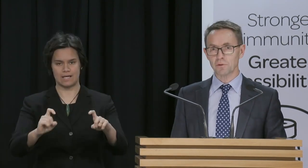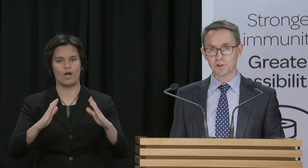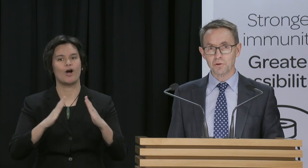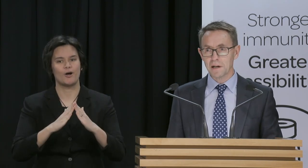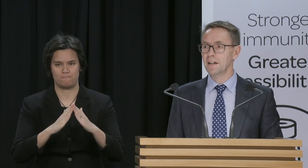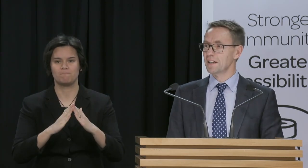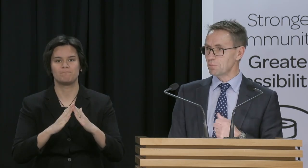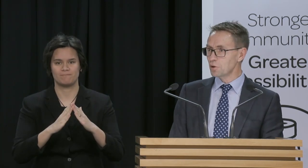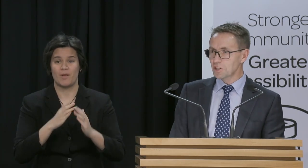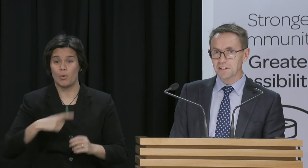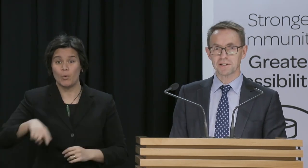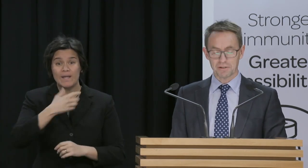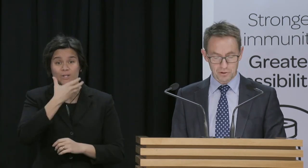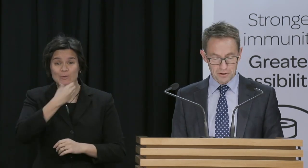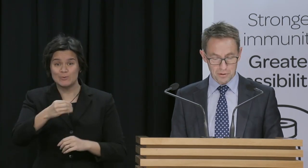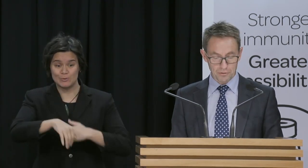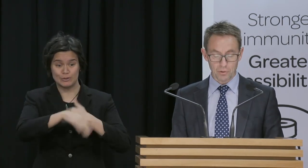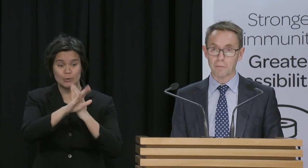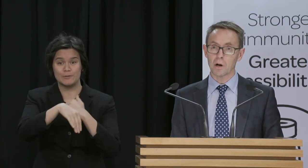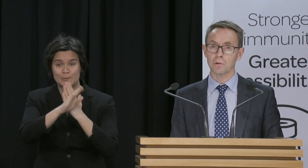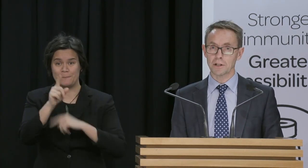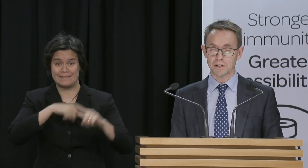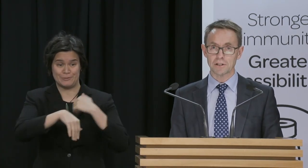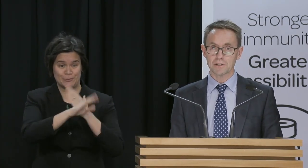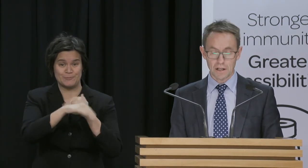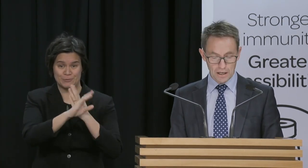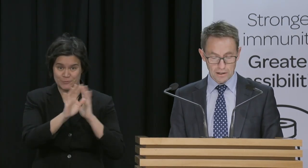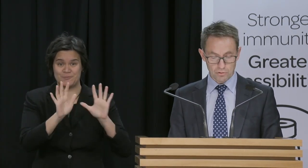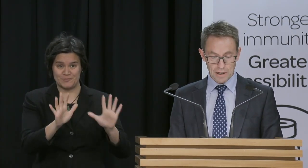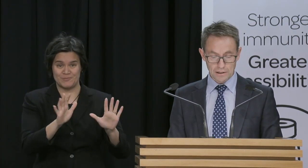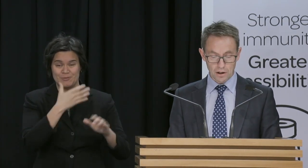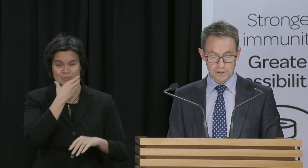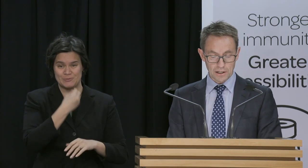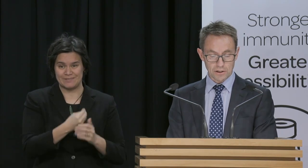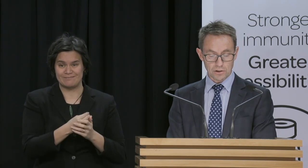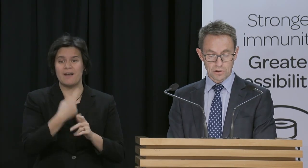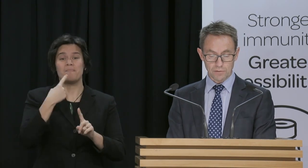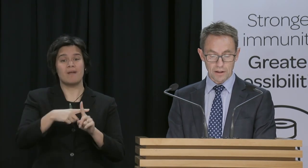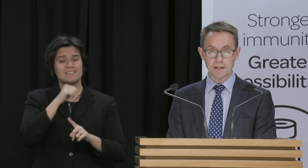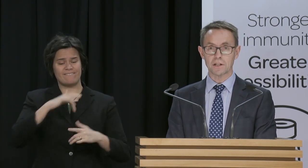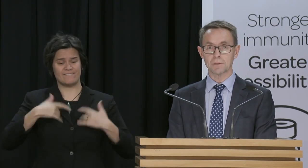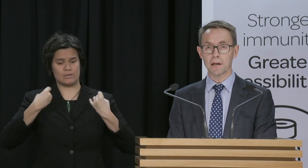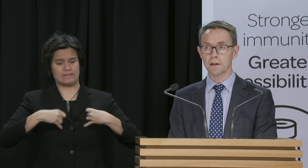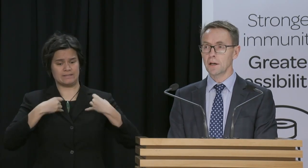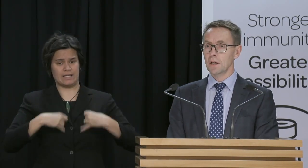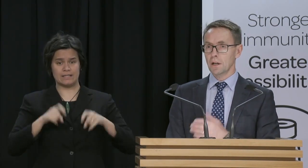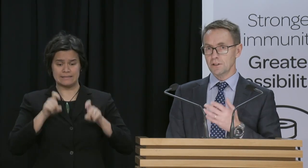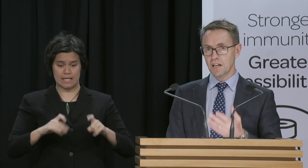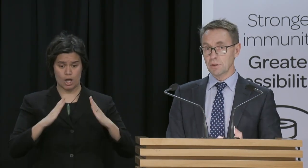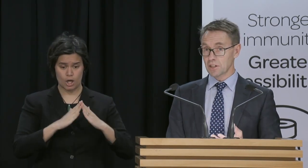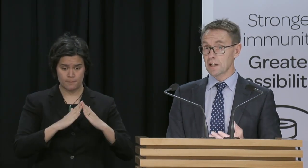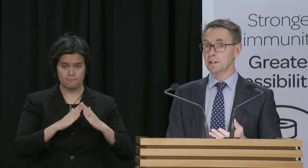to alert level Zoom. Keep using it. If you're unwell, get a test and remain isolated until you've had that test back.